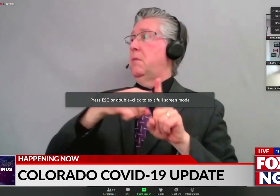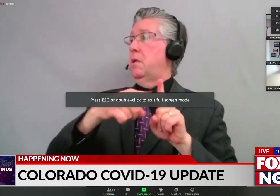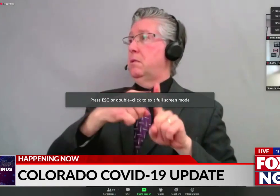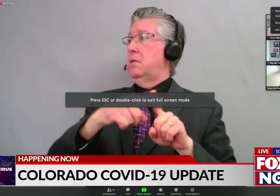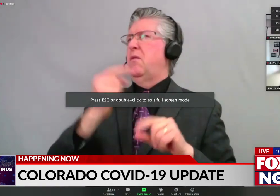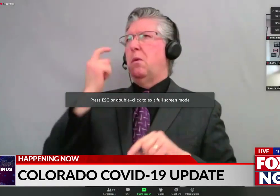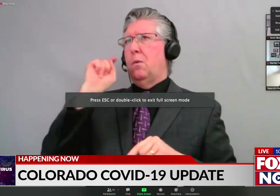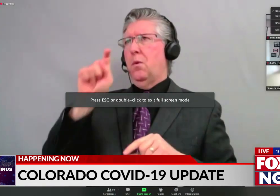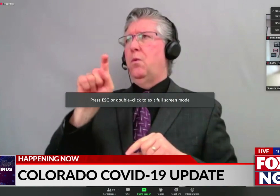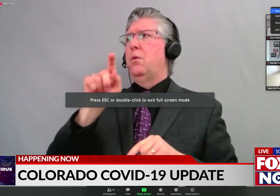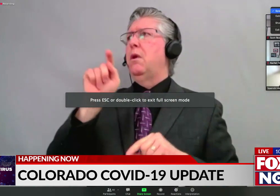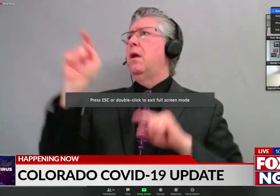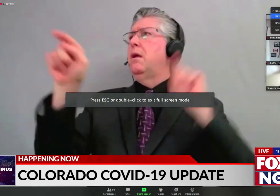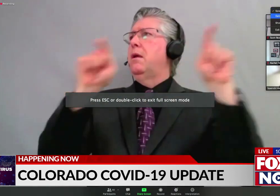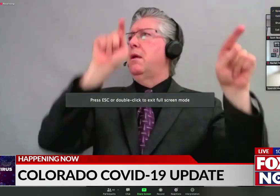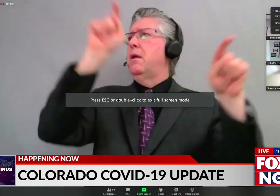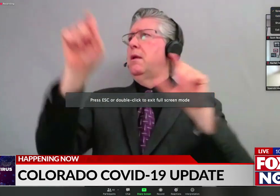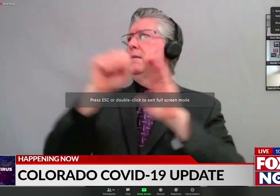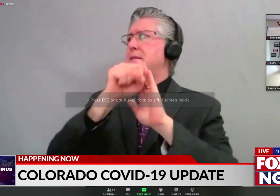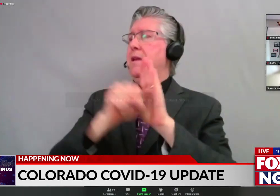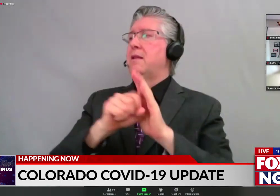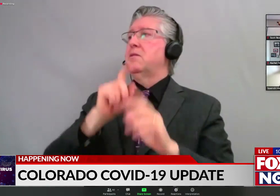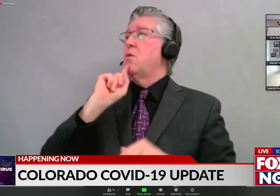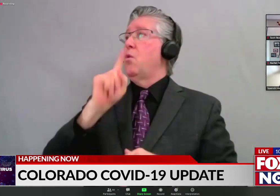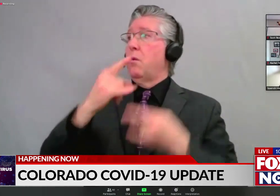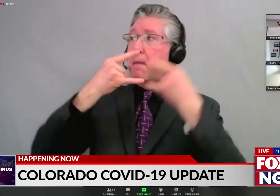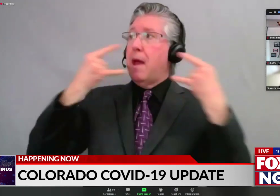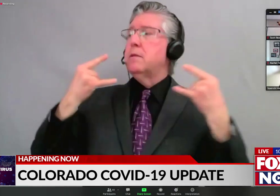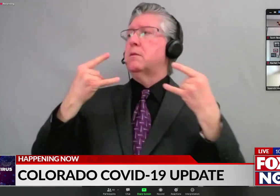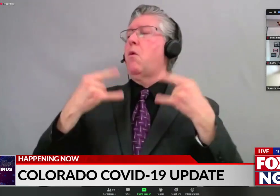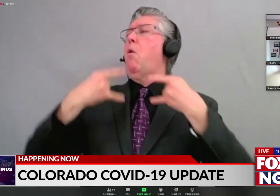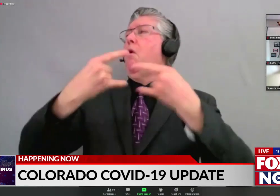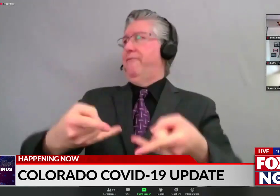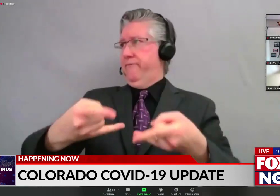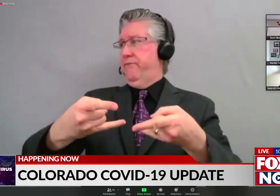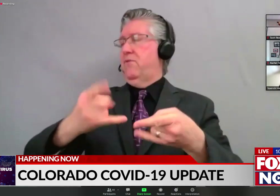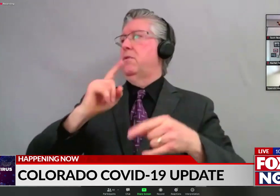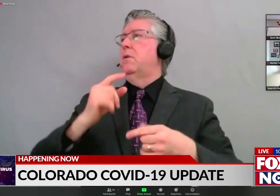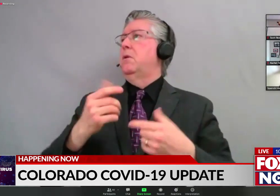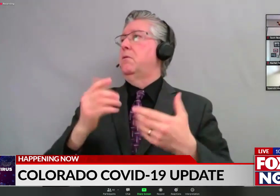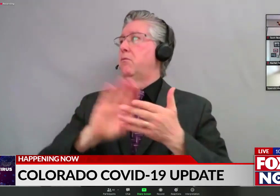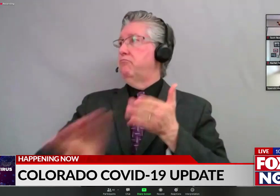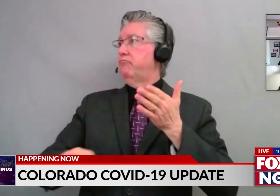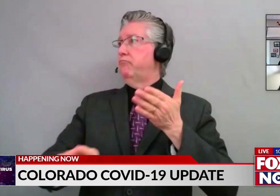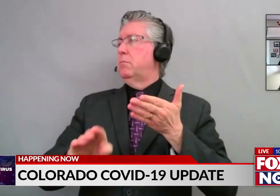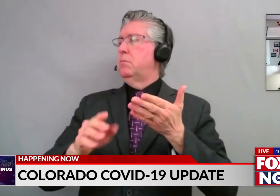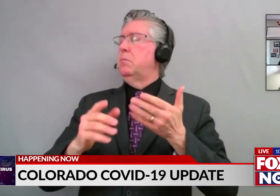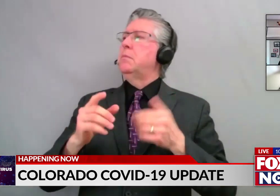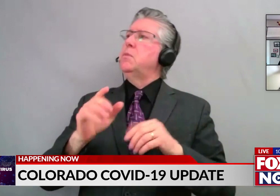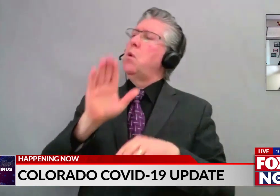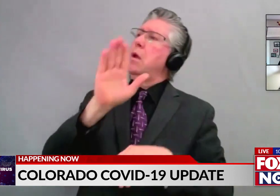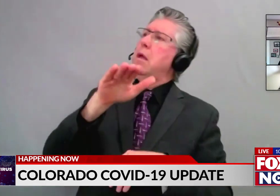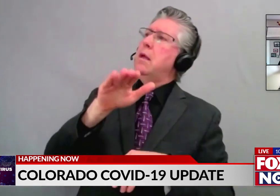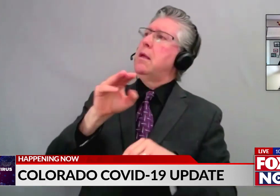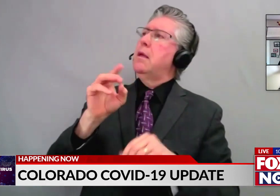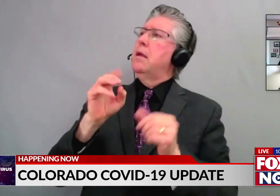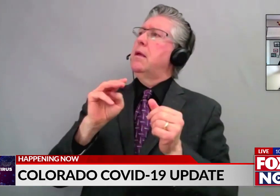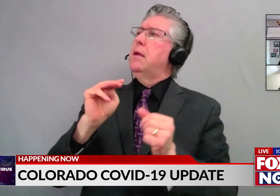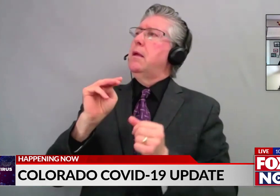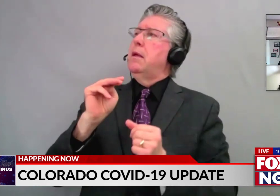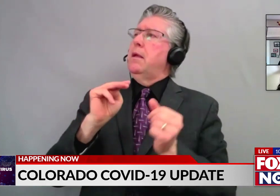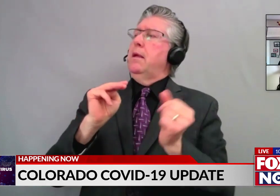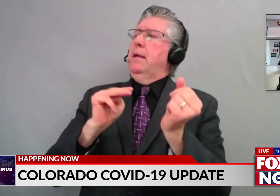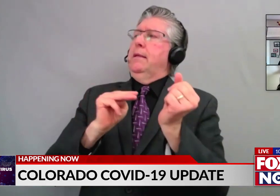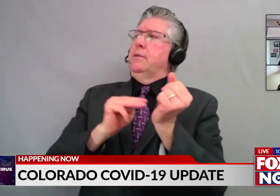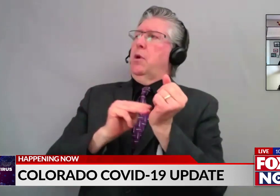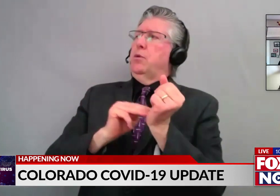mandates. Dr. Herlihy and Scott, I'm curious how this conversation switches from a pandemic to an endemic. Are